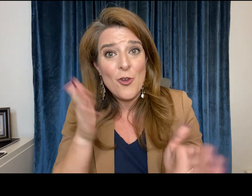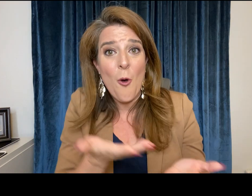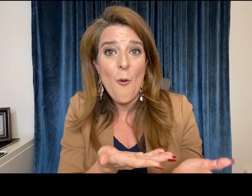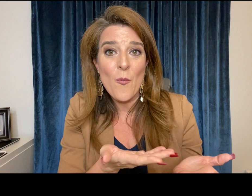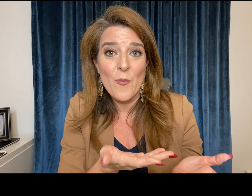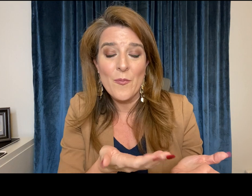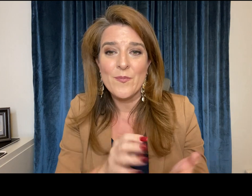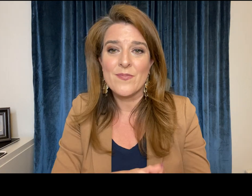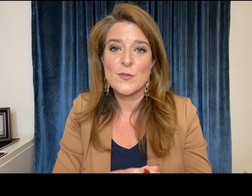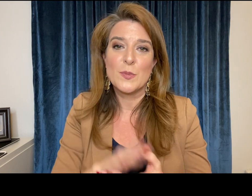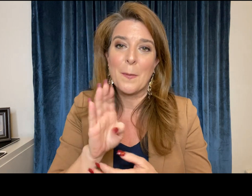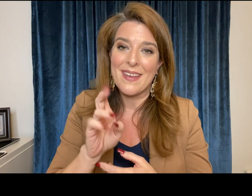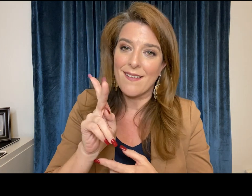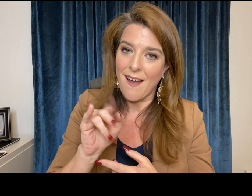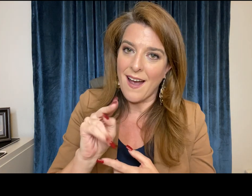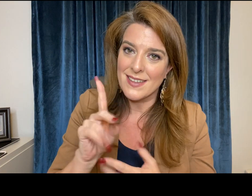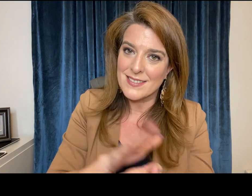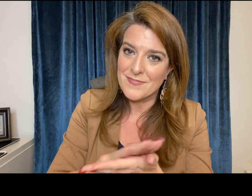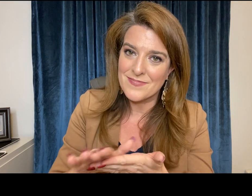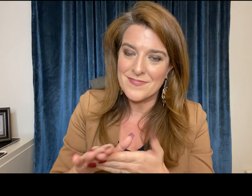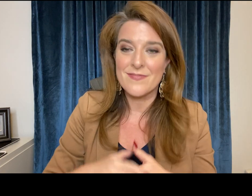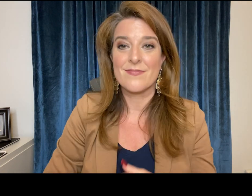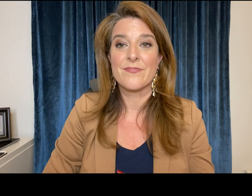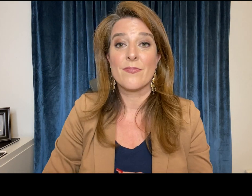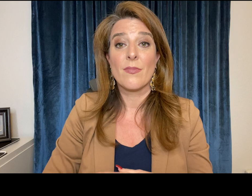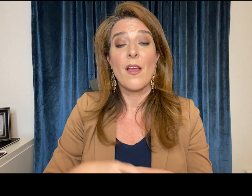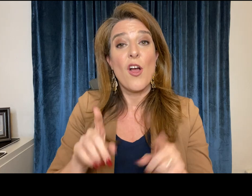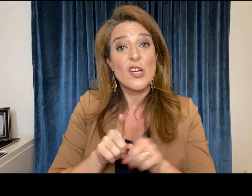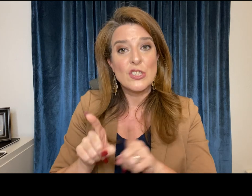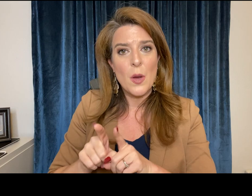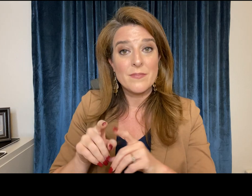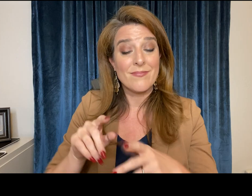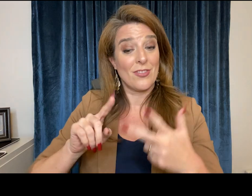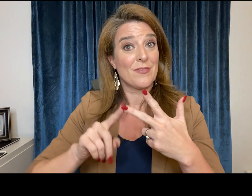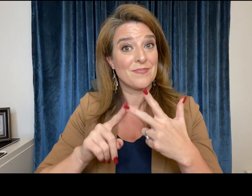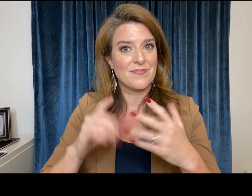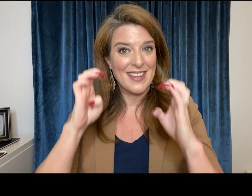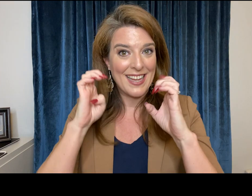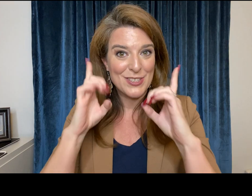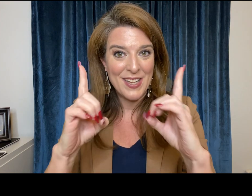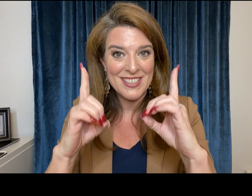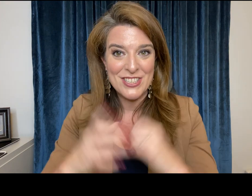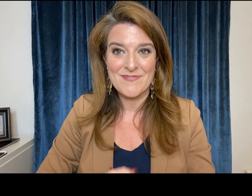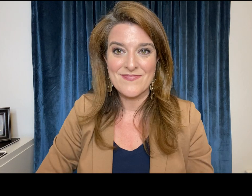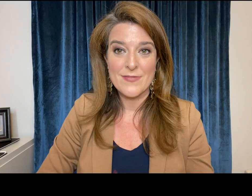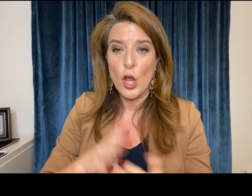they just didn't know be kind third is education